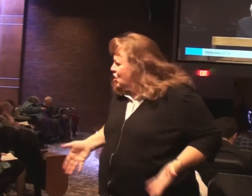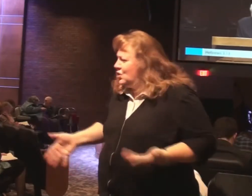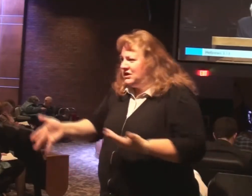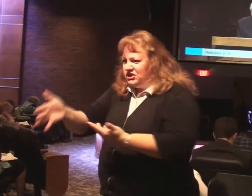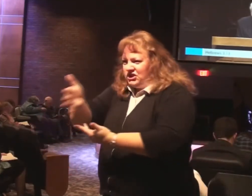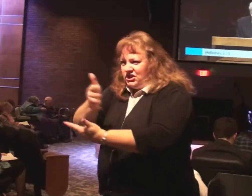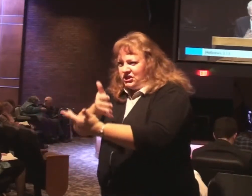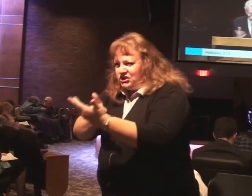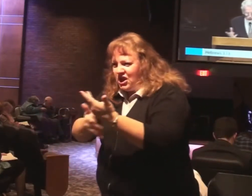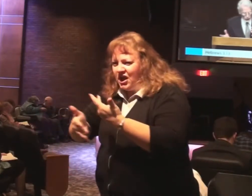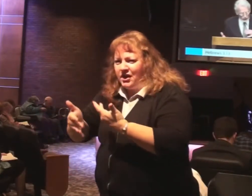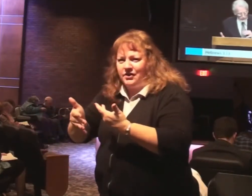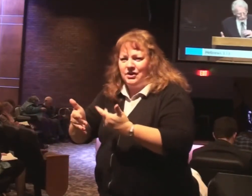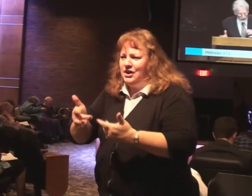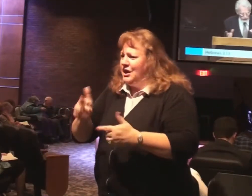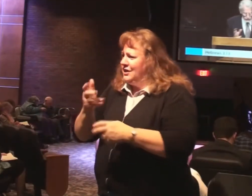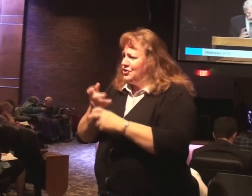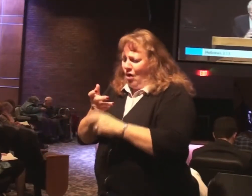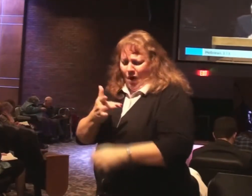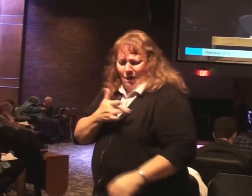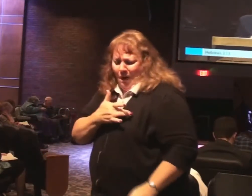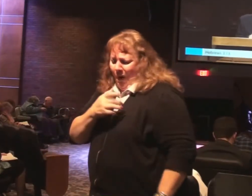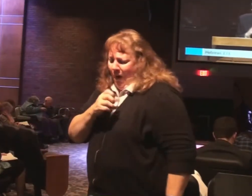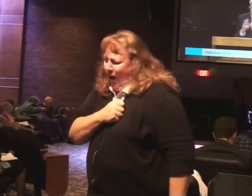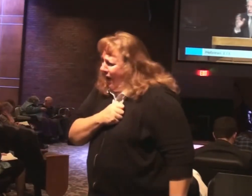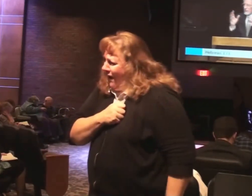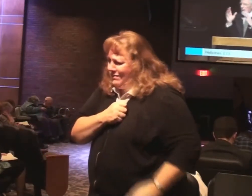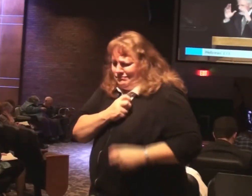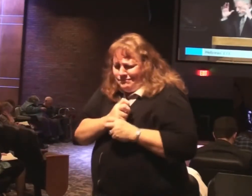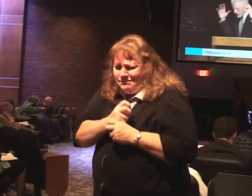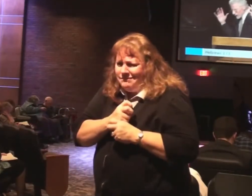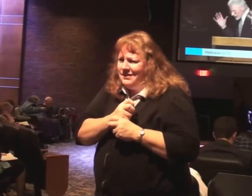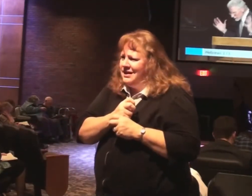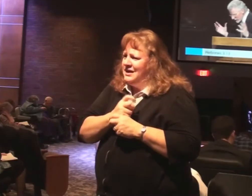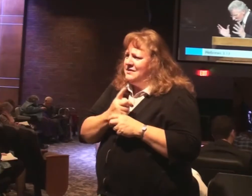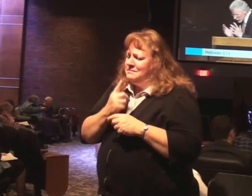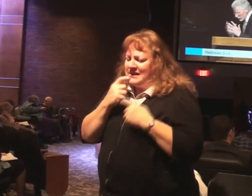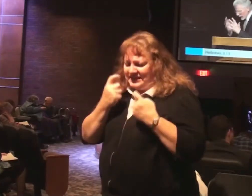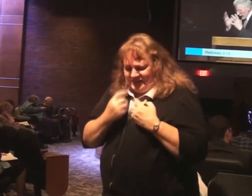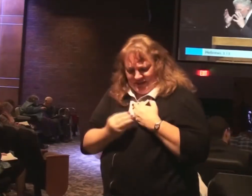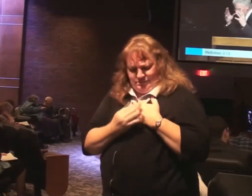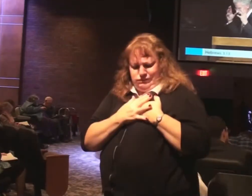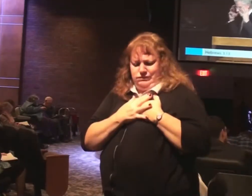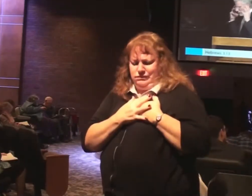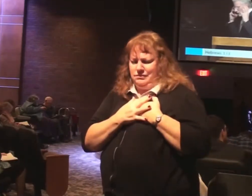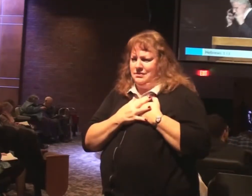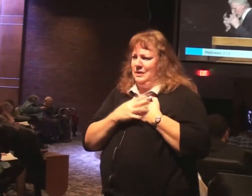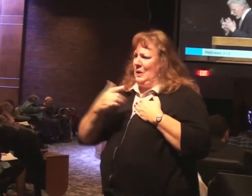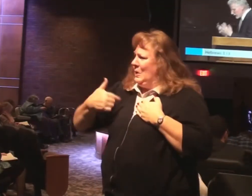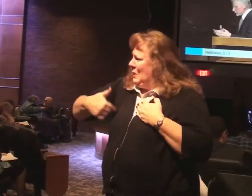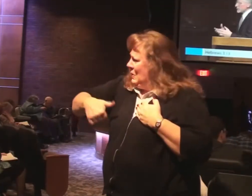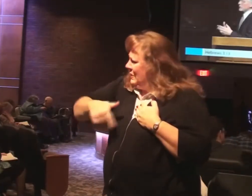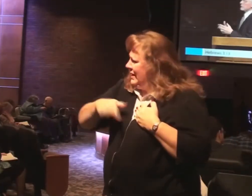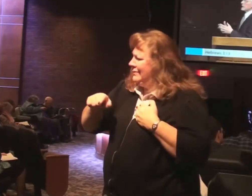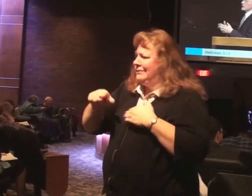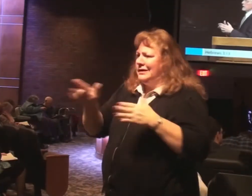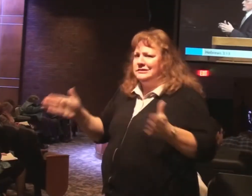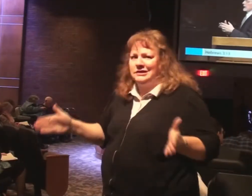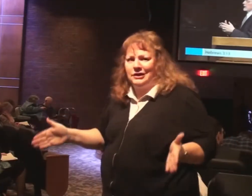So that none of you be hardened by the deceitfulness of sin. So you see the ministry we have together. And the encouragement that we bring to one another.